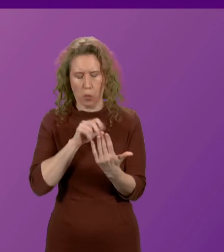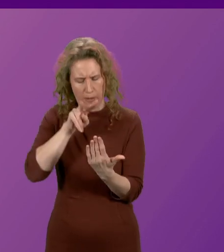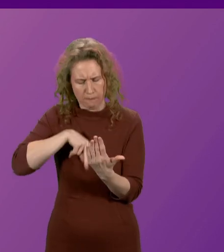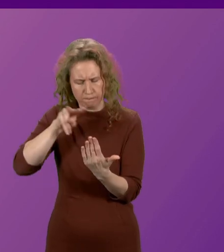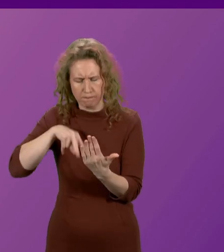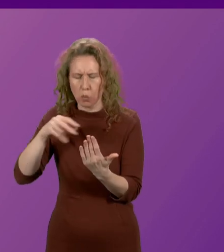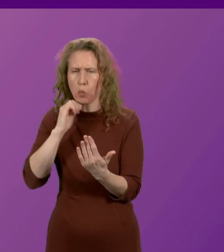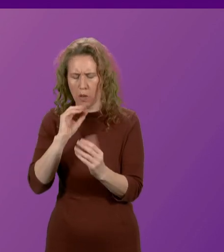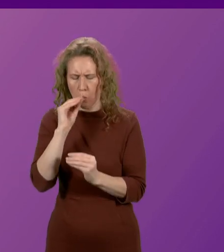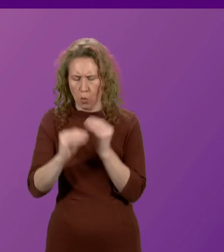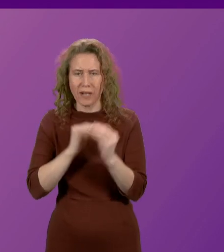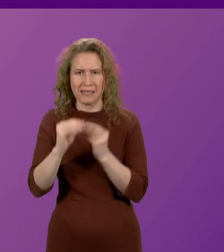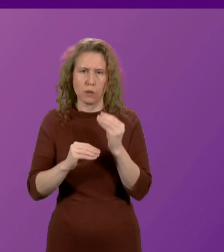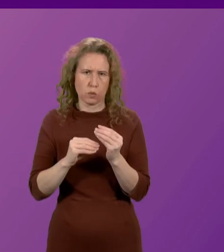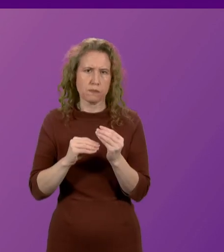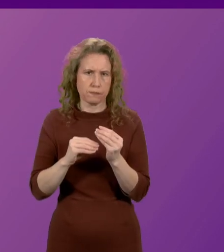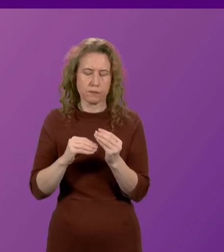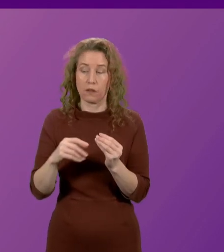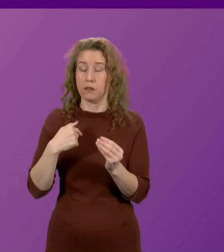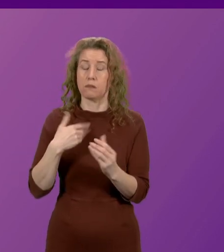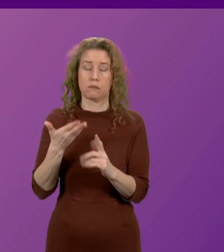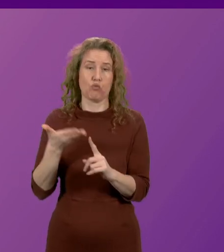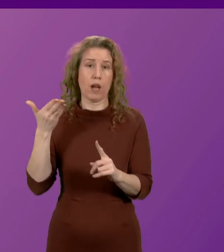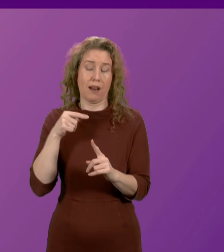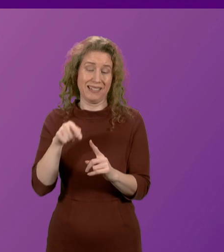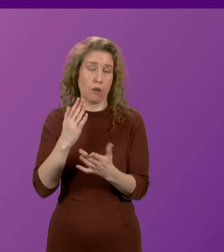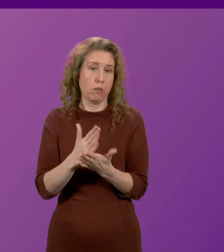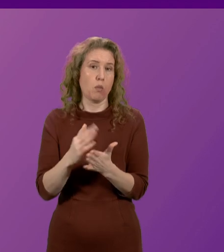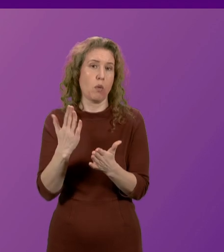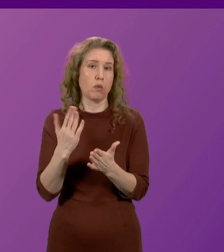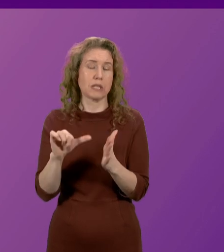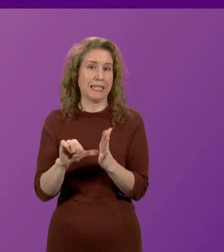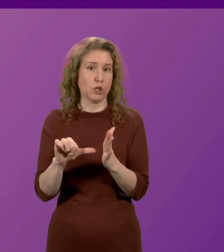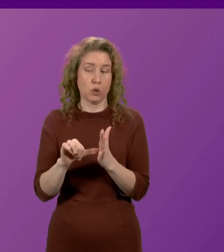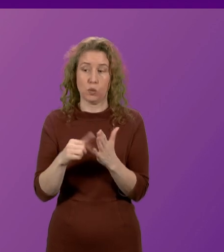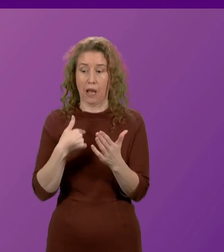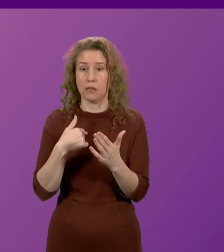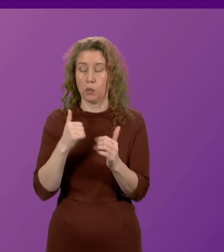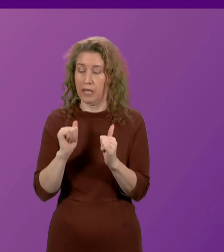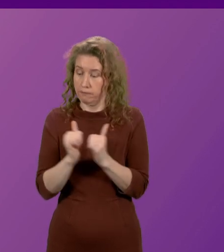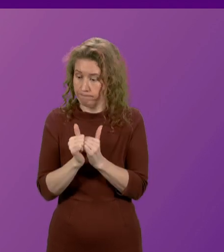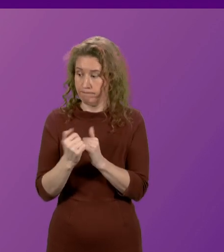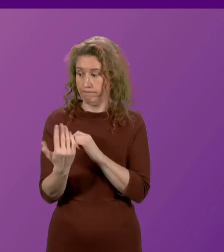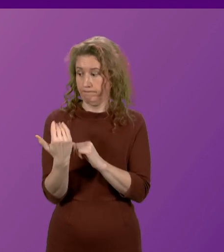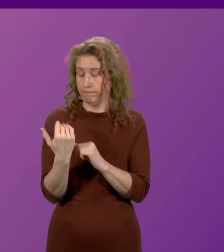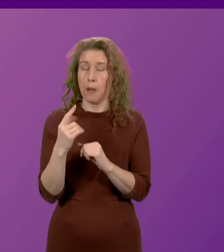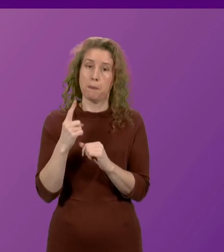that question. It was obviously, I recognise it was an issue that Parliament resolved upon, but obviously that has to have financial